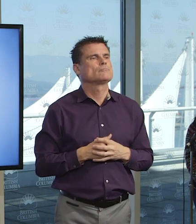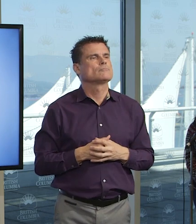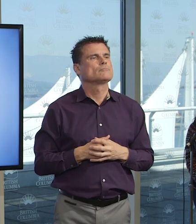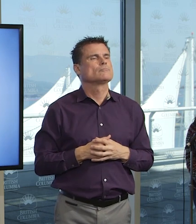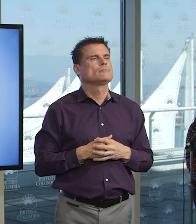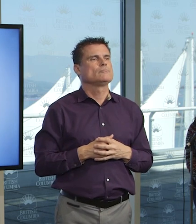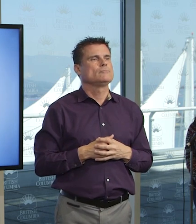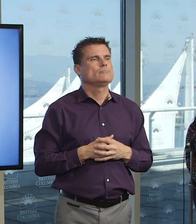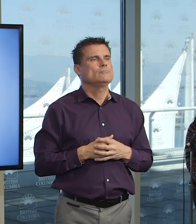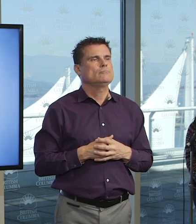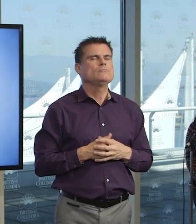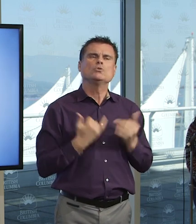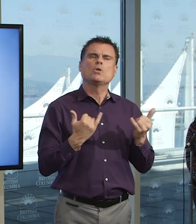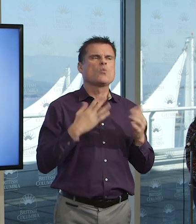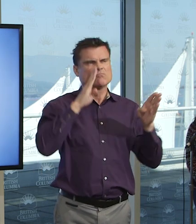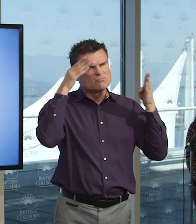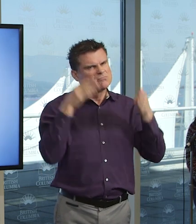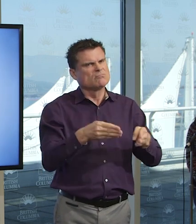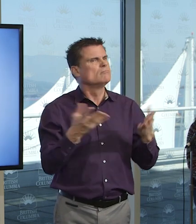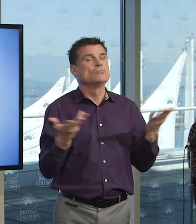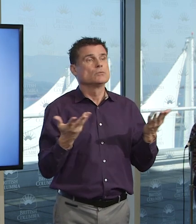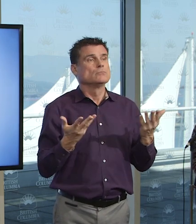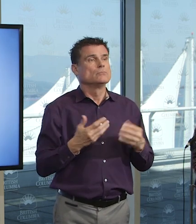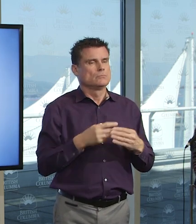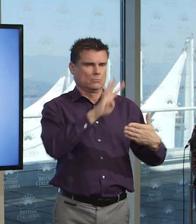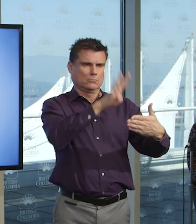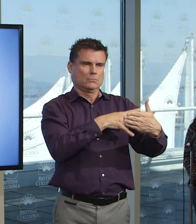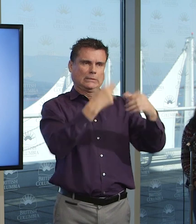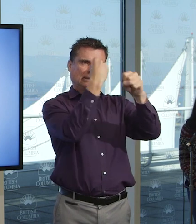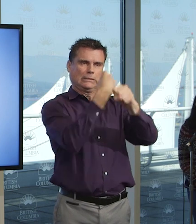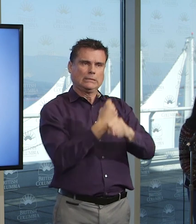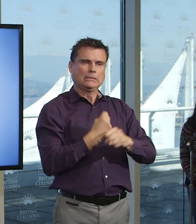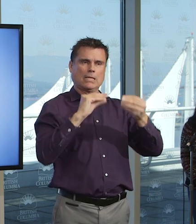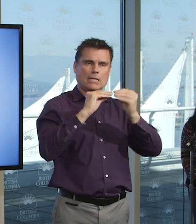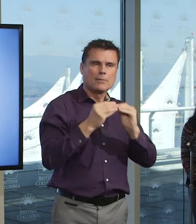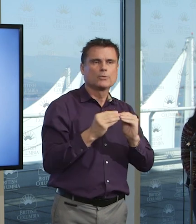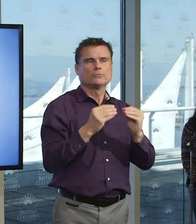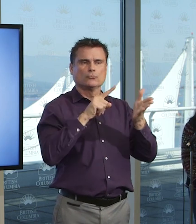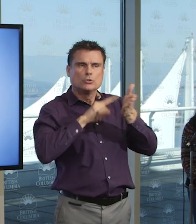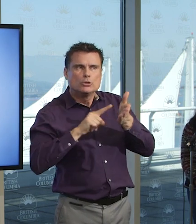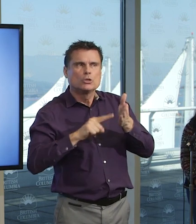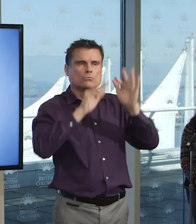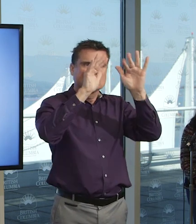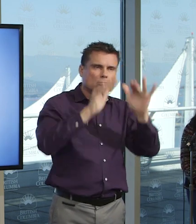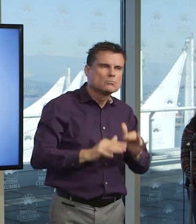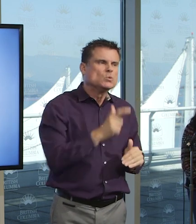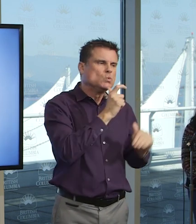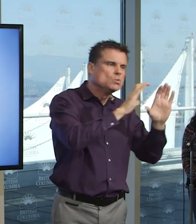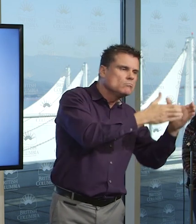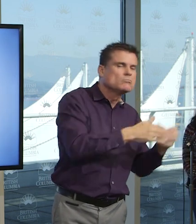said about the progress of the pandemic in British Columbia, that just a few points that